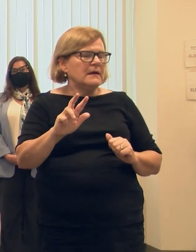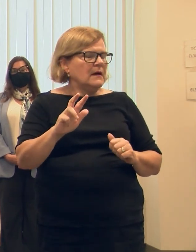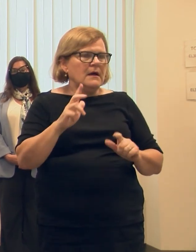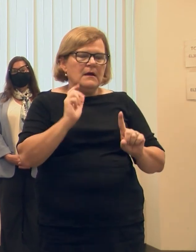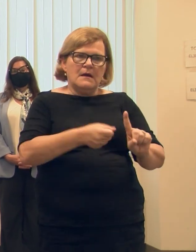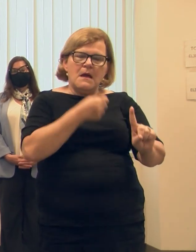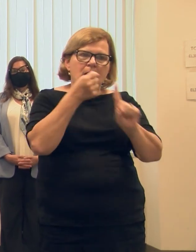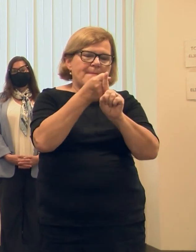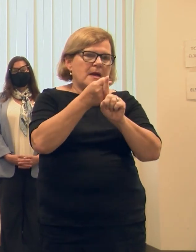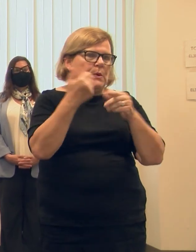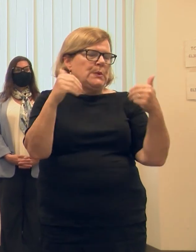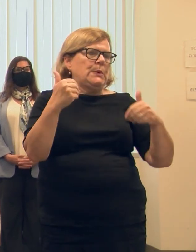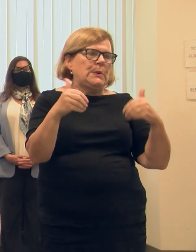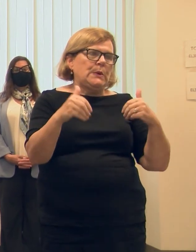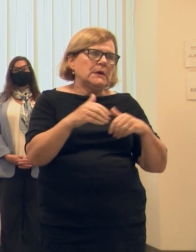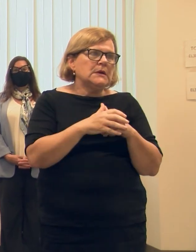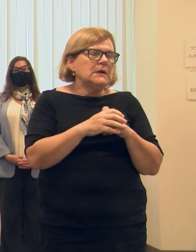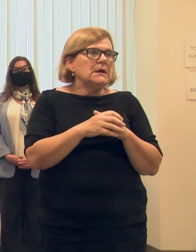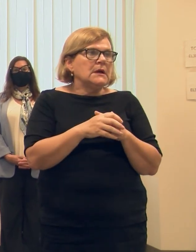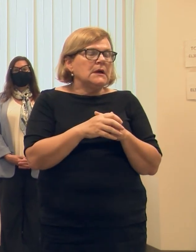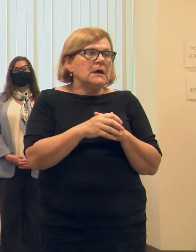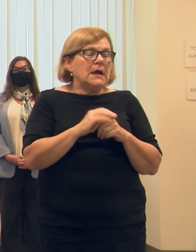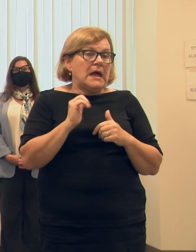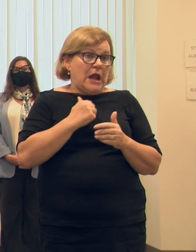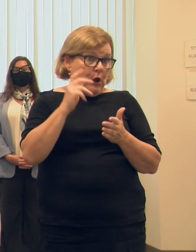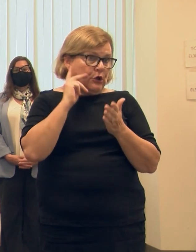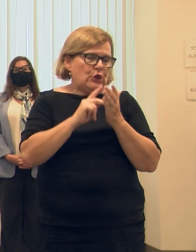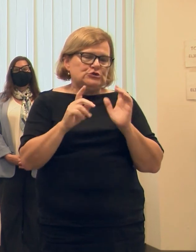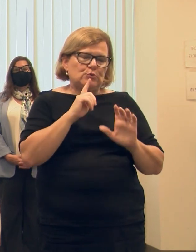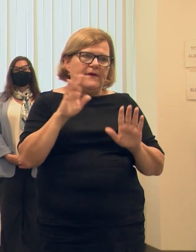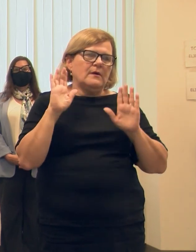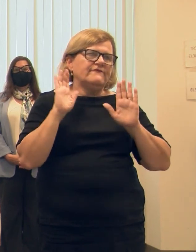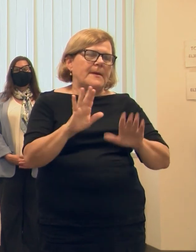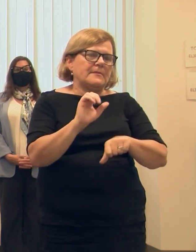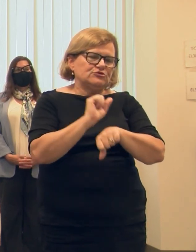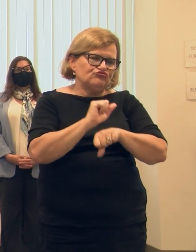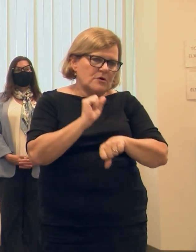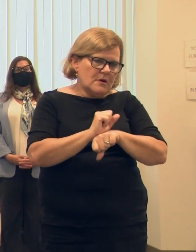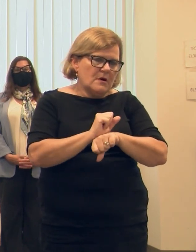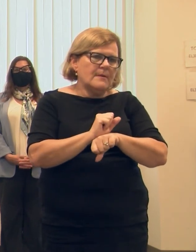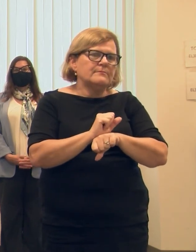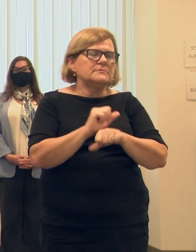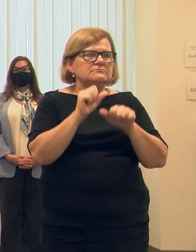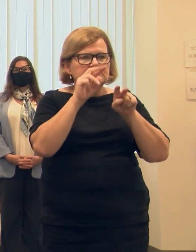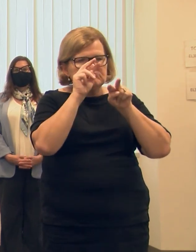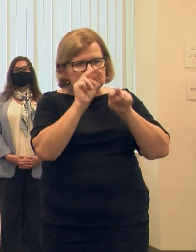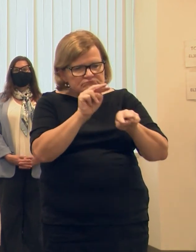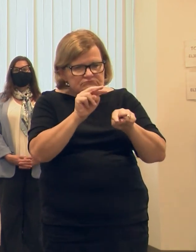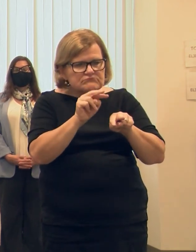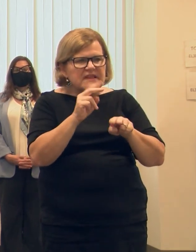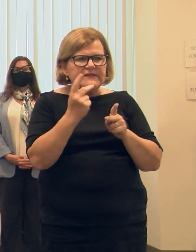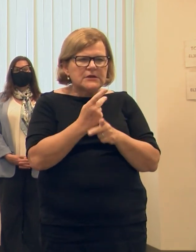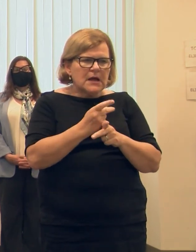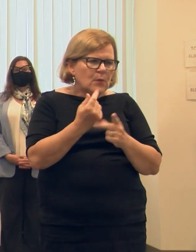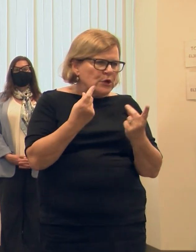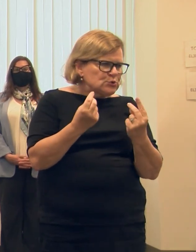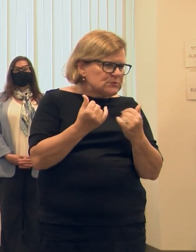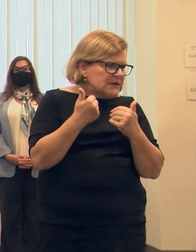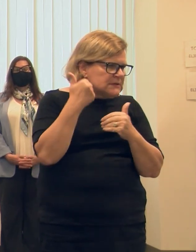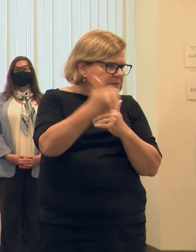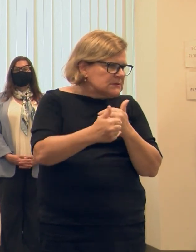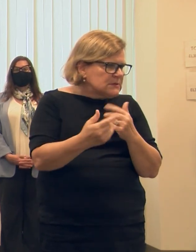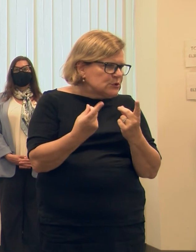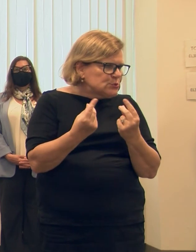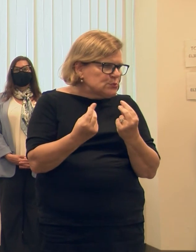a huge impact. And our clerks do a fabulous job of staying on top of it and figuring out, okay, what do I do now?